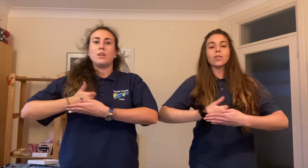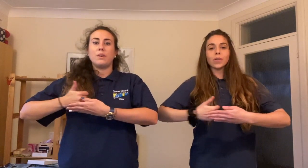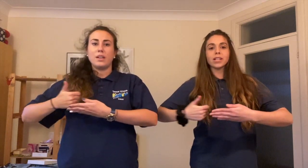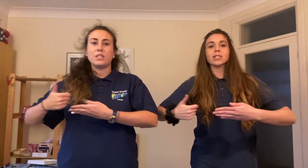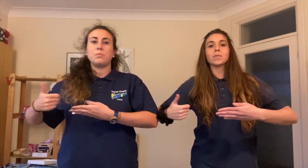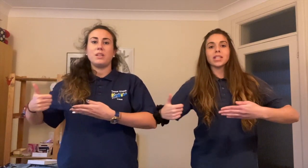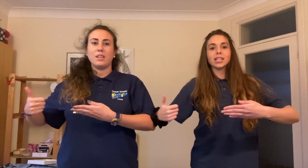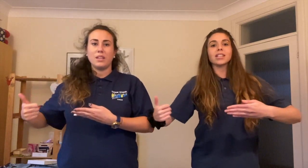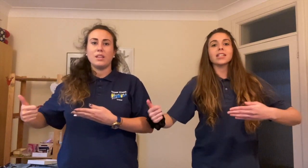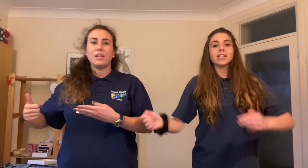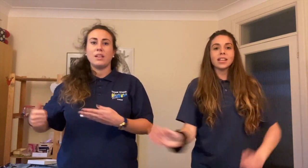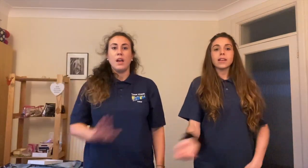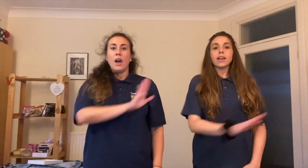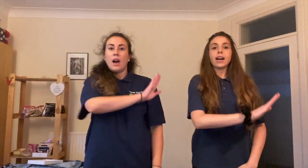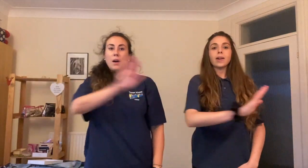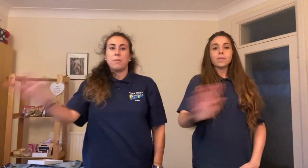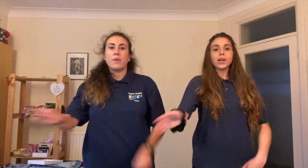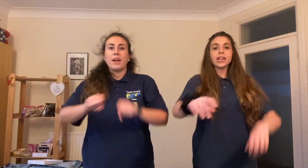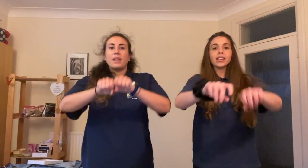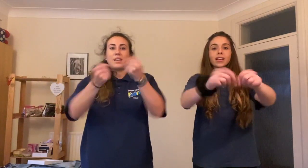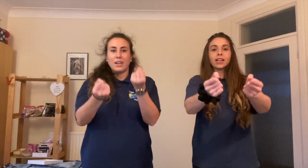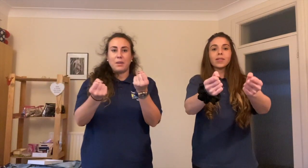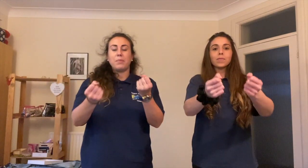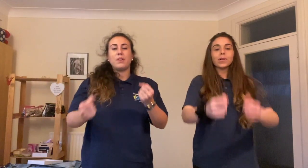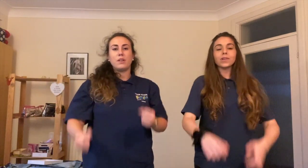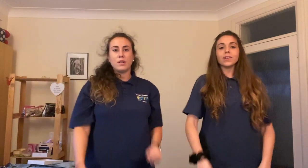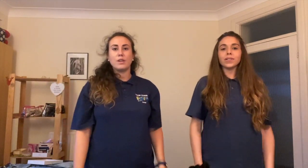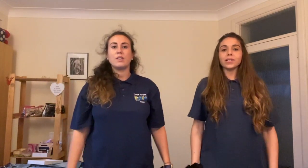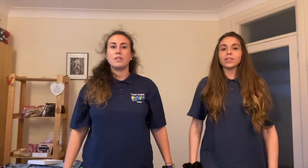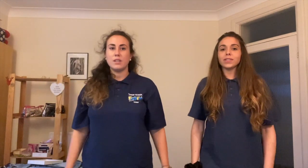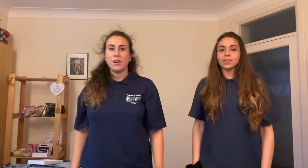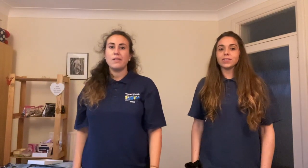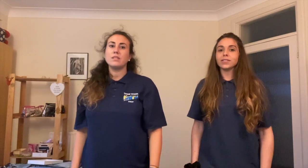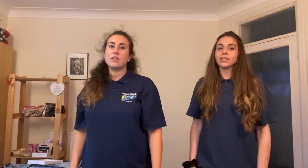always be Unbreakable